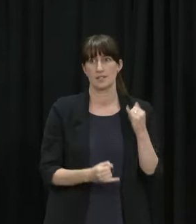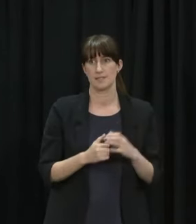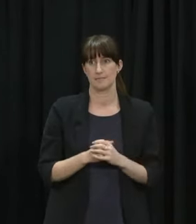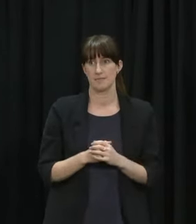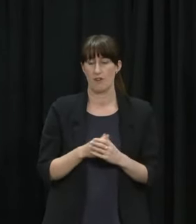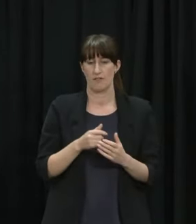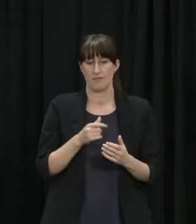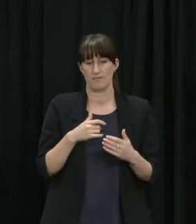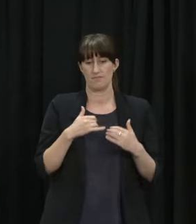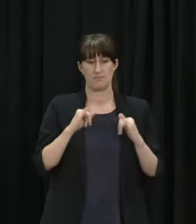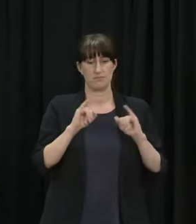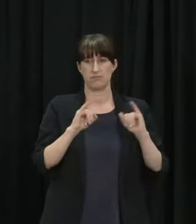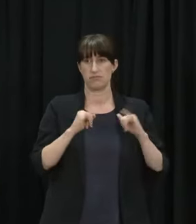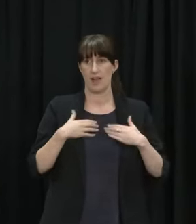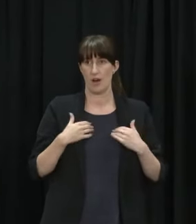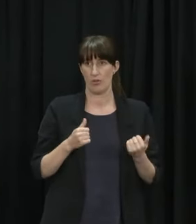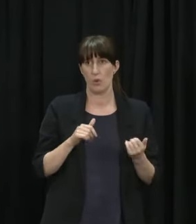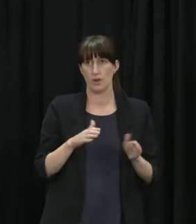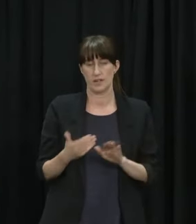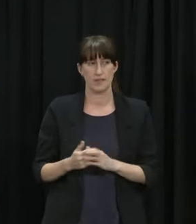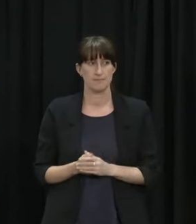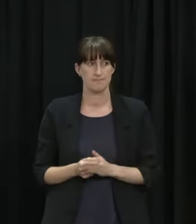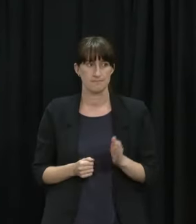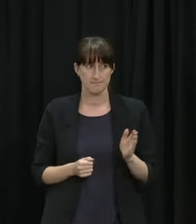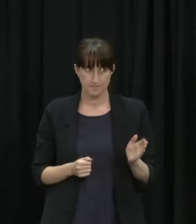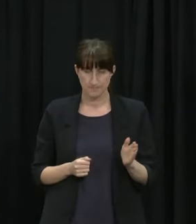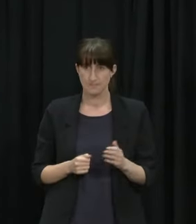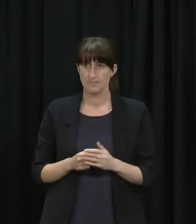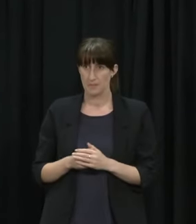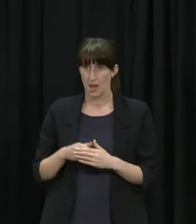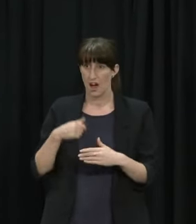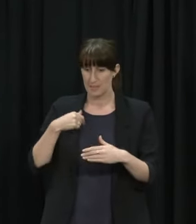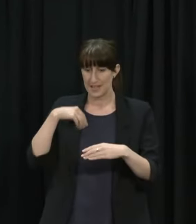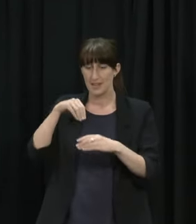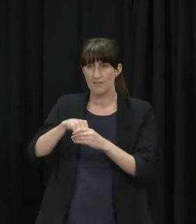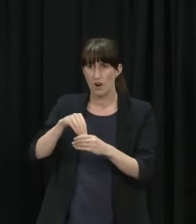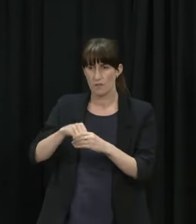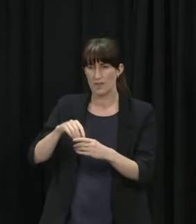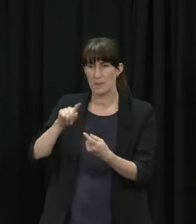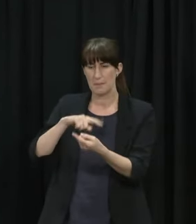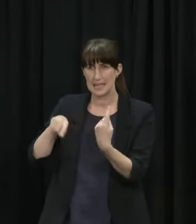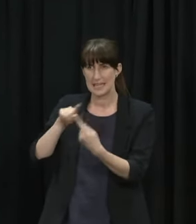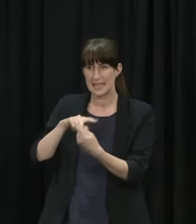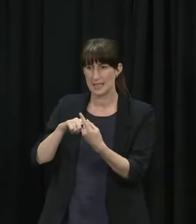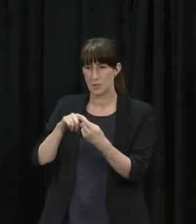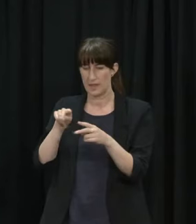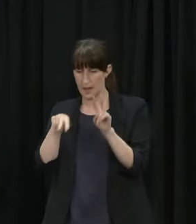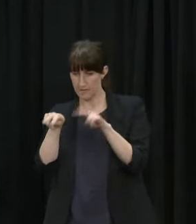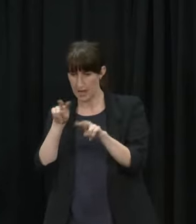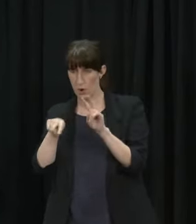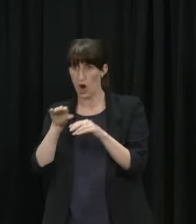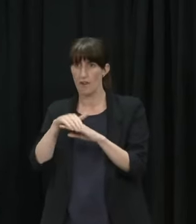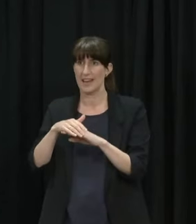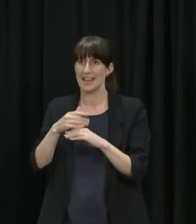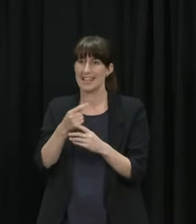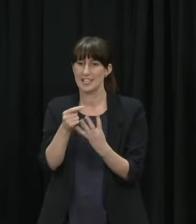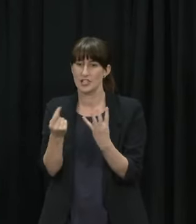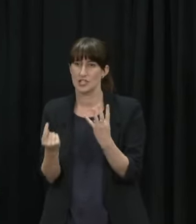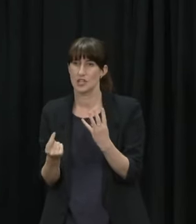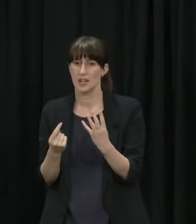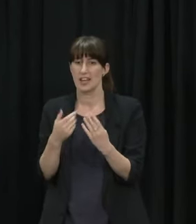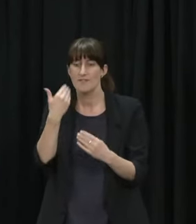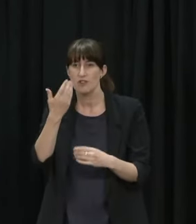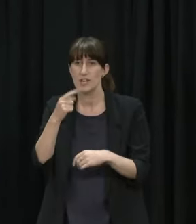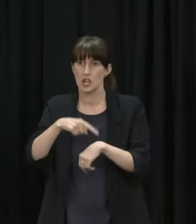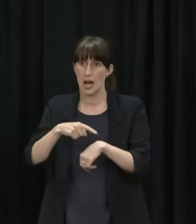Board which has met and I sit in on those meetings which is helpful to understand their evaluation So what they determined was